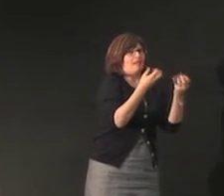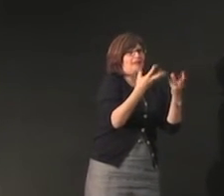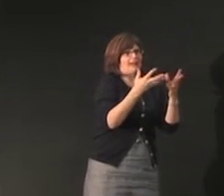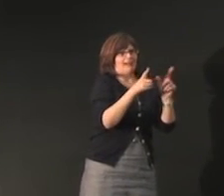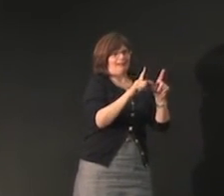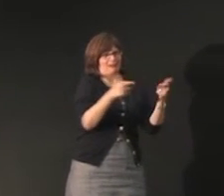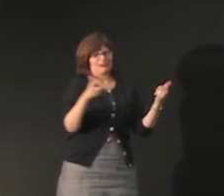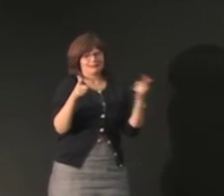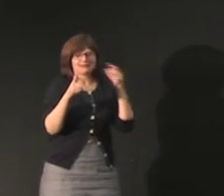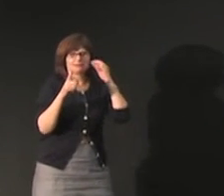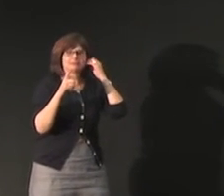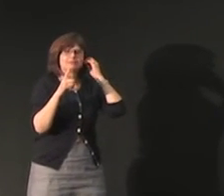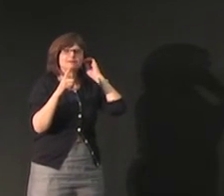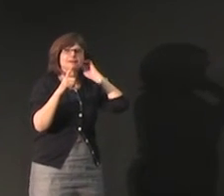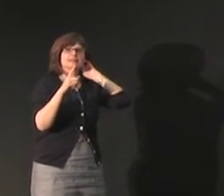mention is about multilingualism